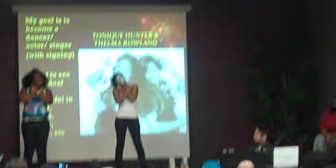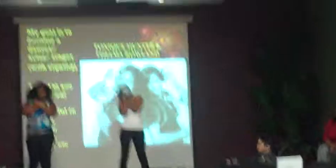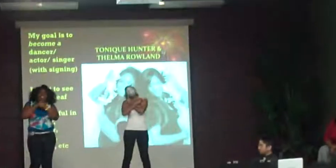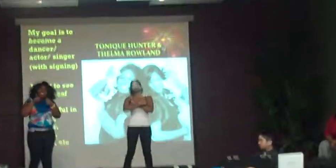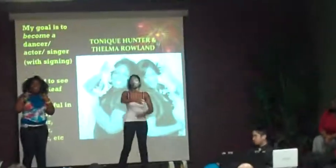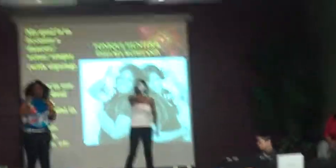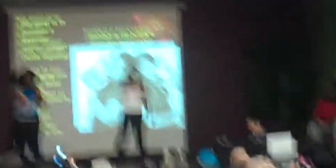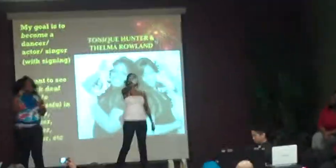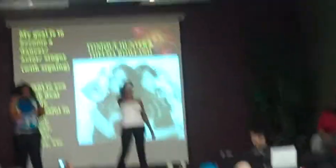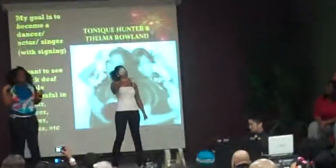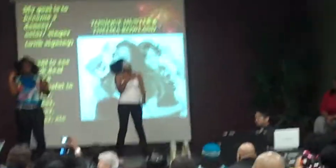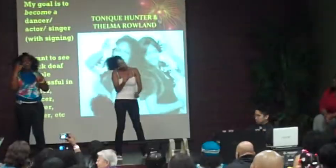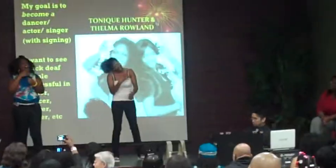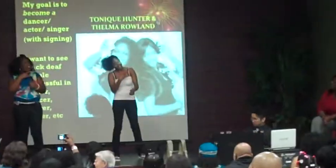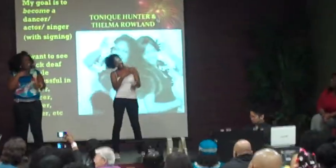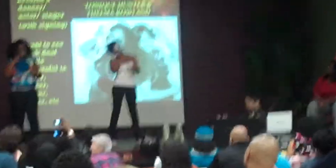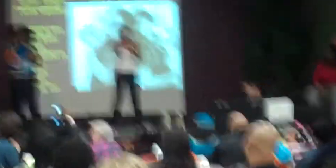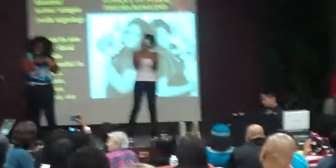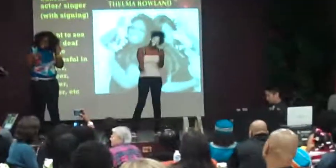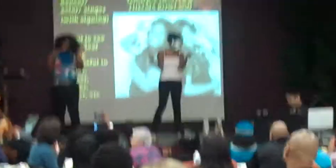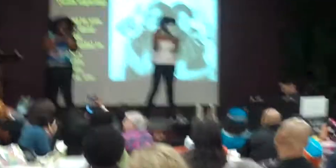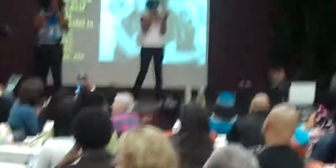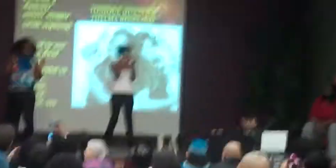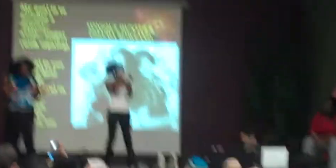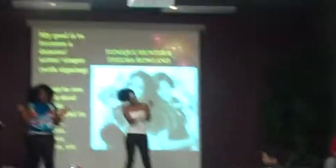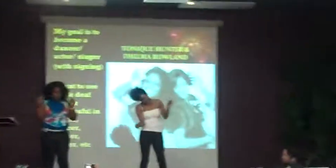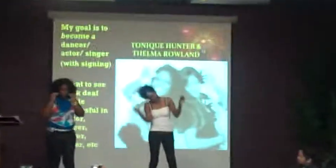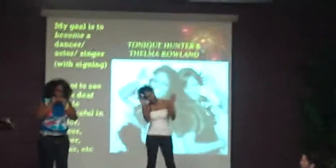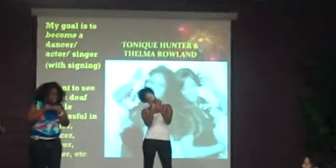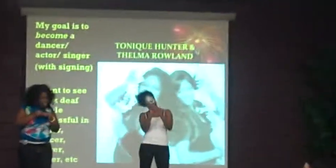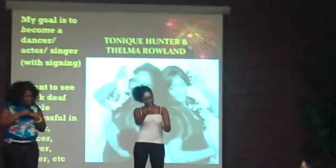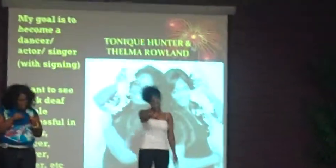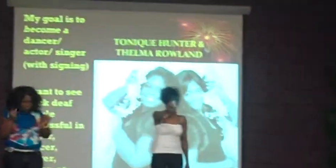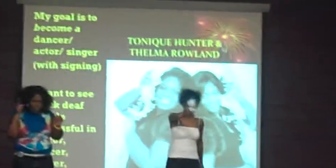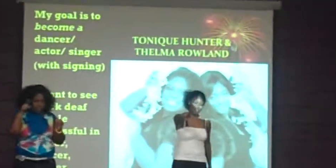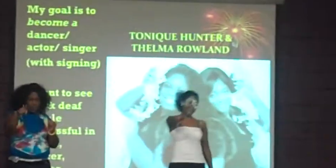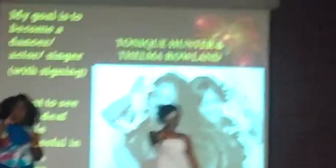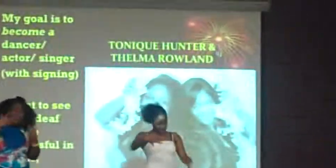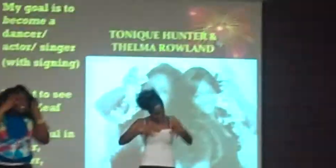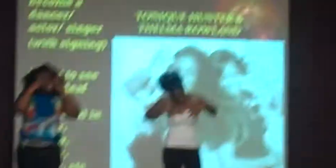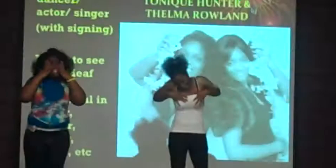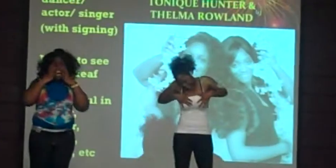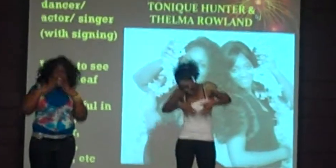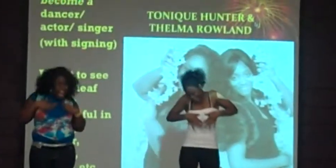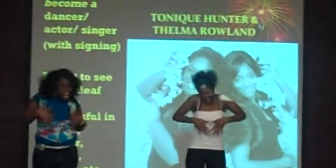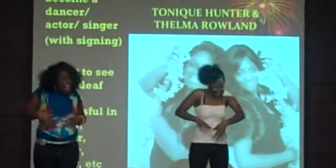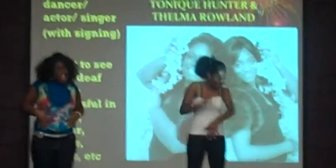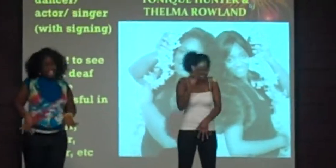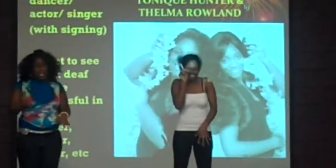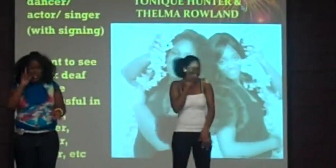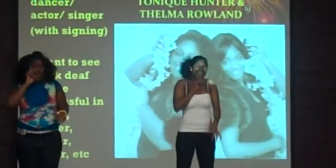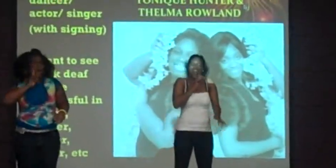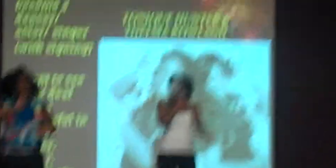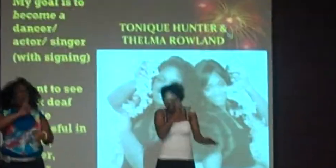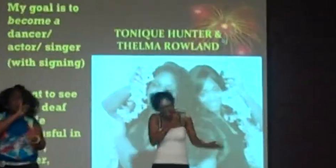Loving you, my heart didn't make no more of you I'm sad and lonely